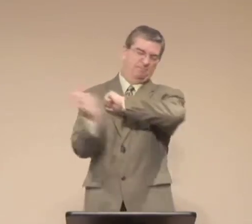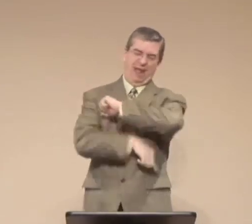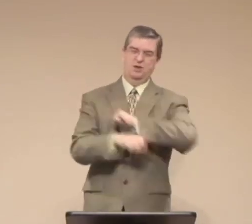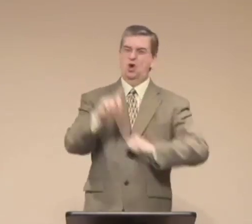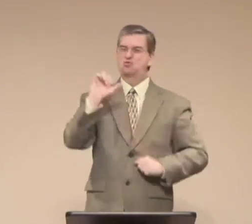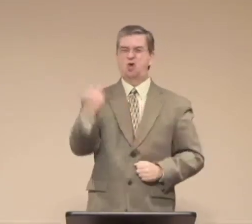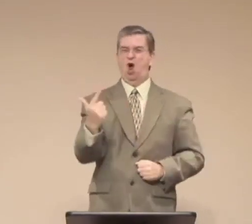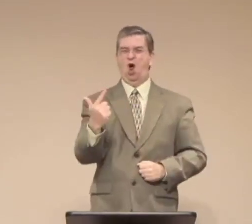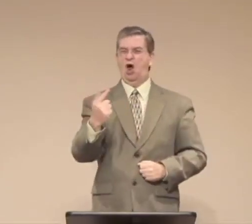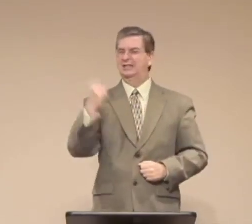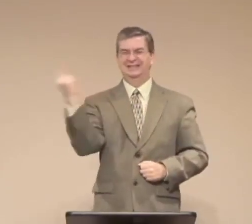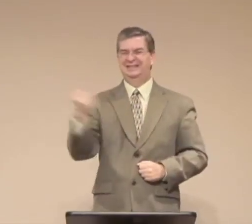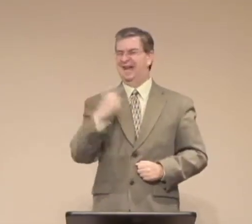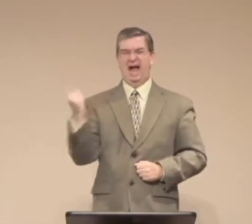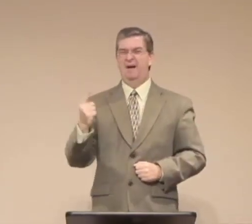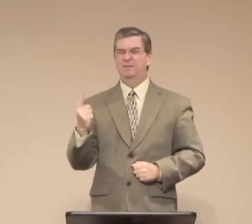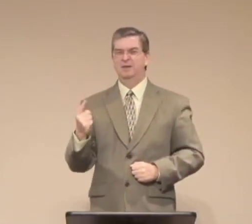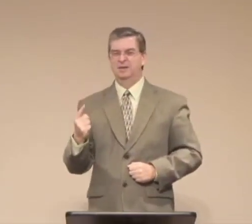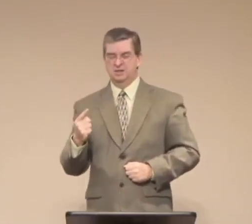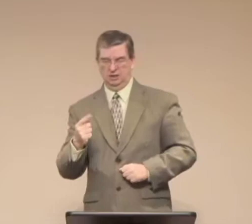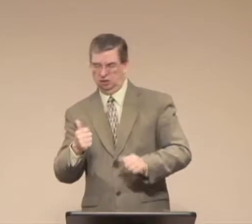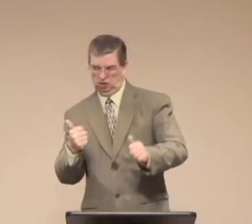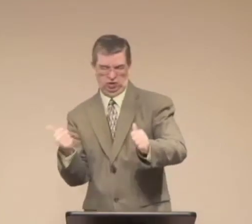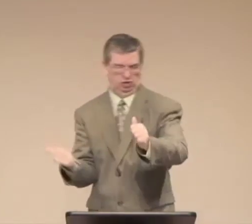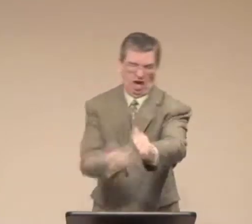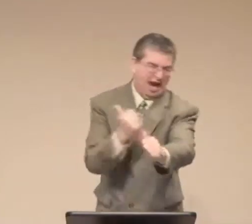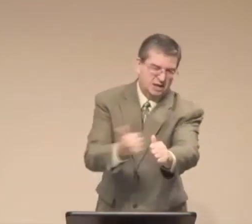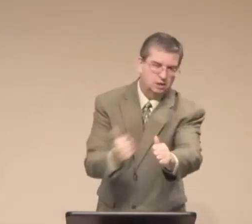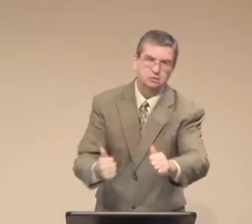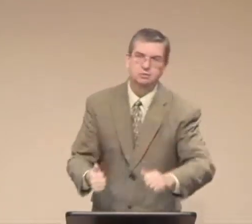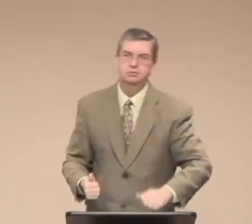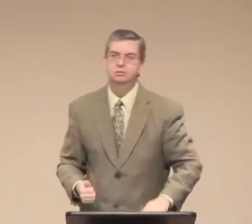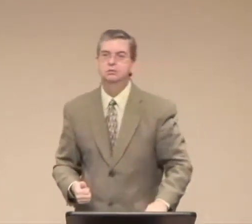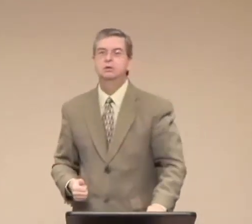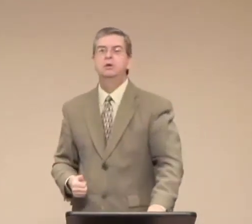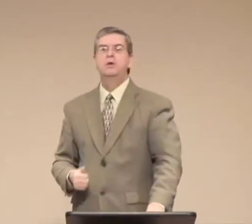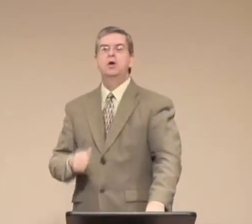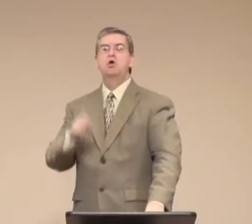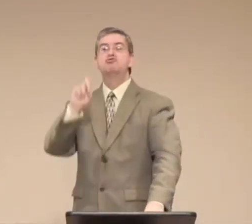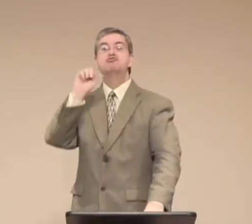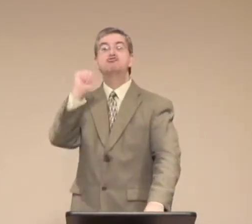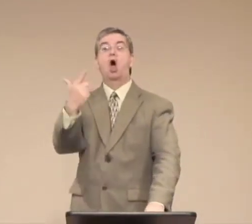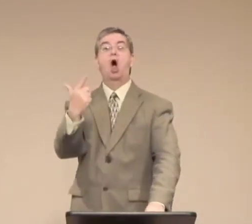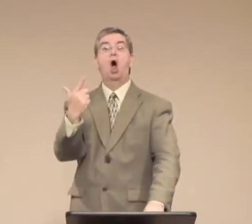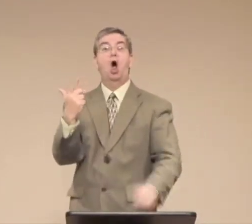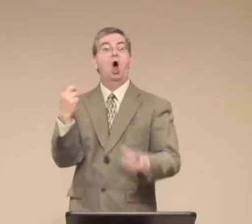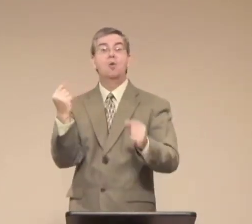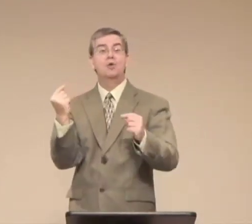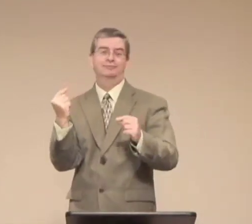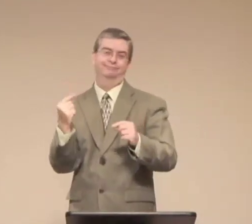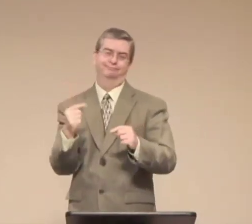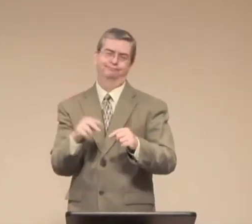That's a dog. But the father, Finn, got really mad at the dog and started chasing the dog.